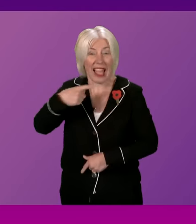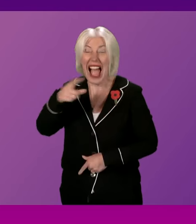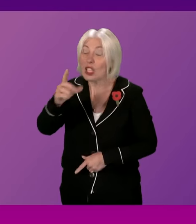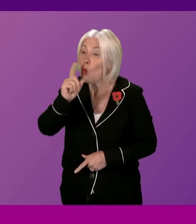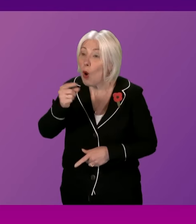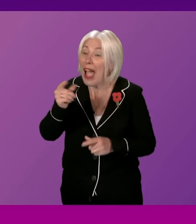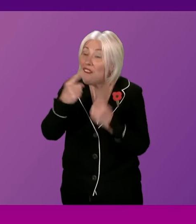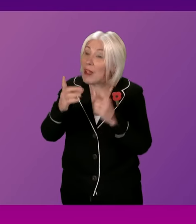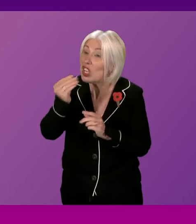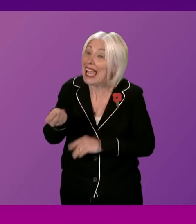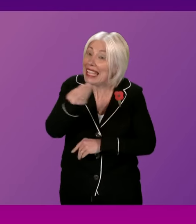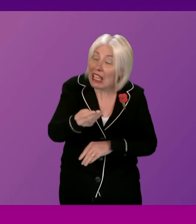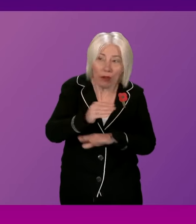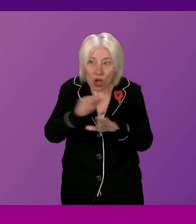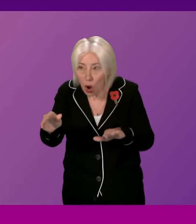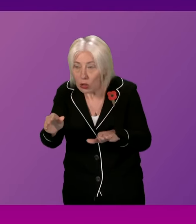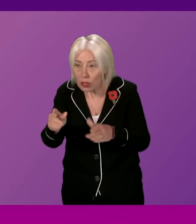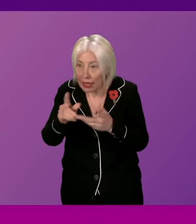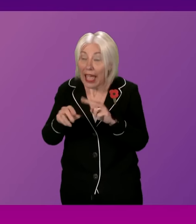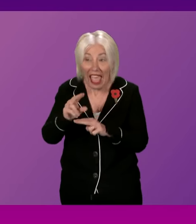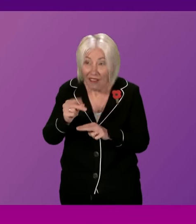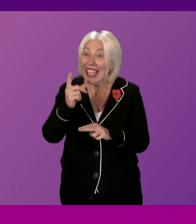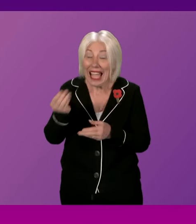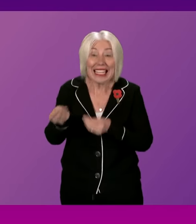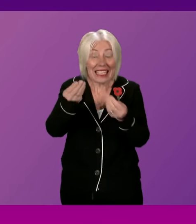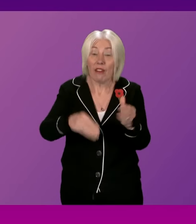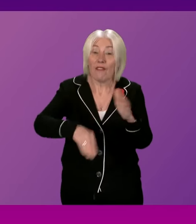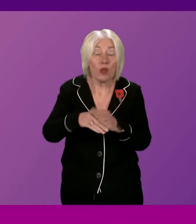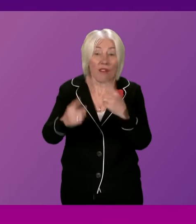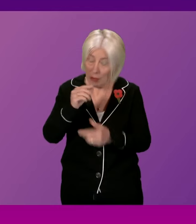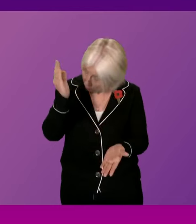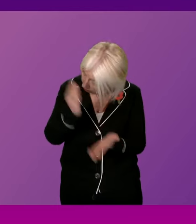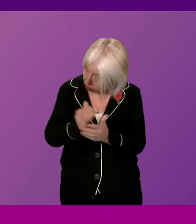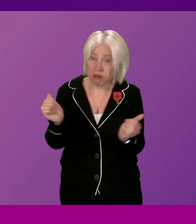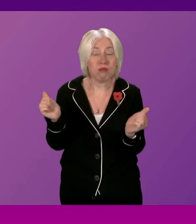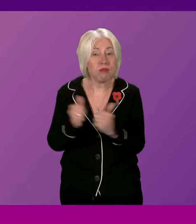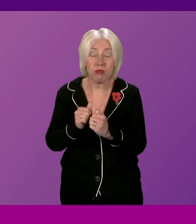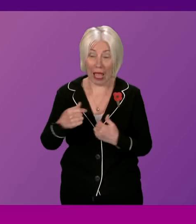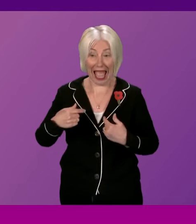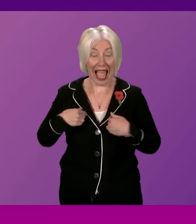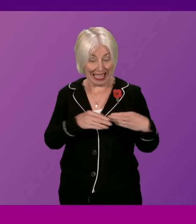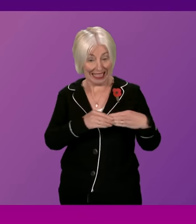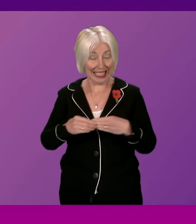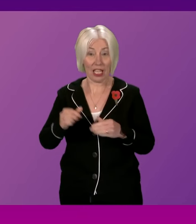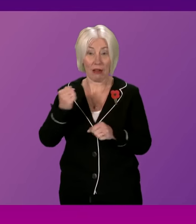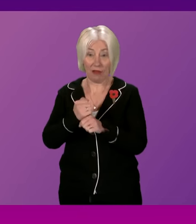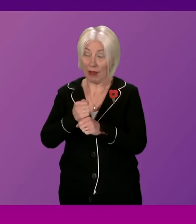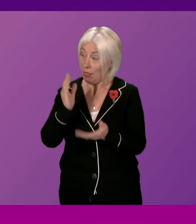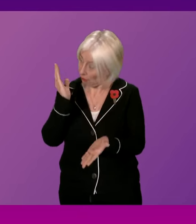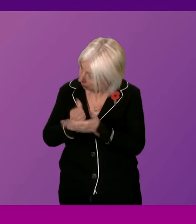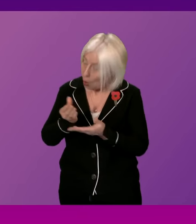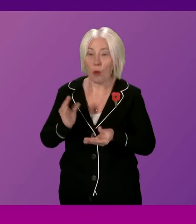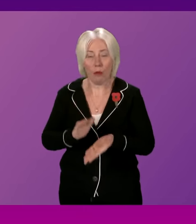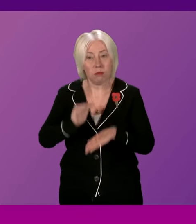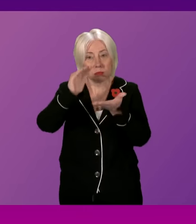absolutely send information unredacted is my full expectation, as the individual who leads the government, that that information is provided in